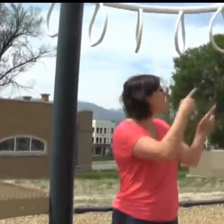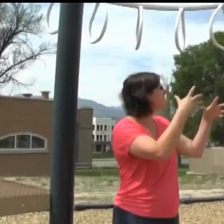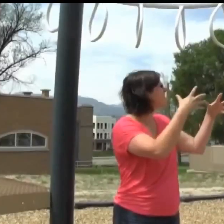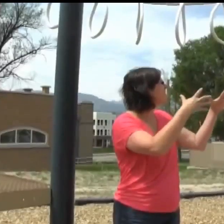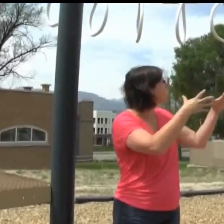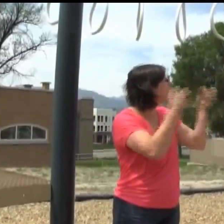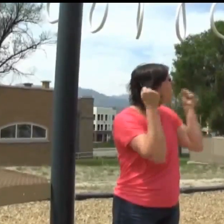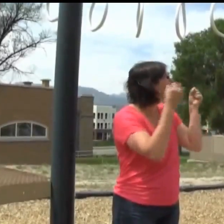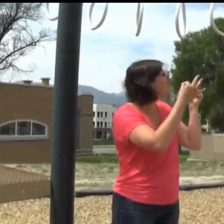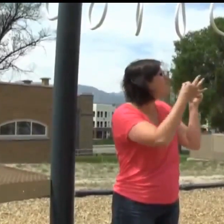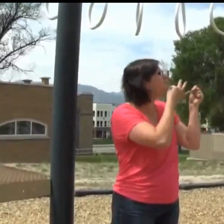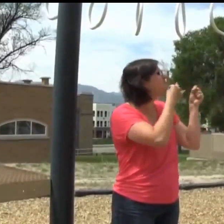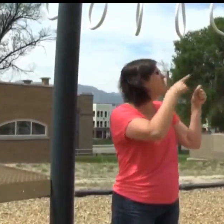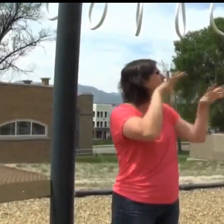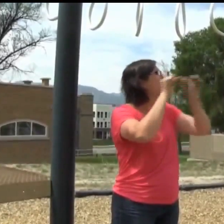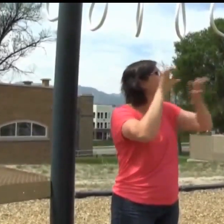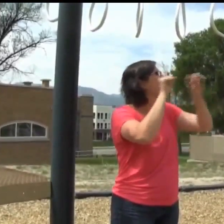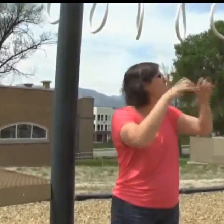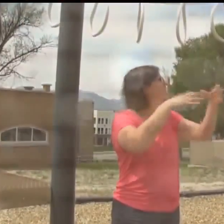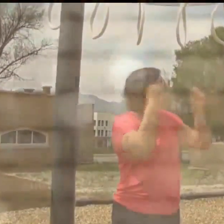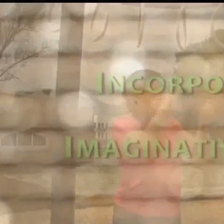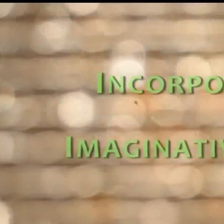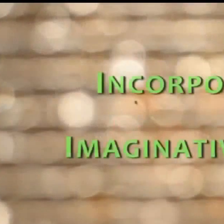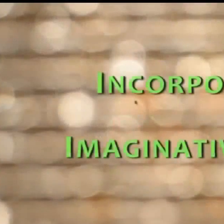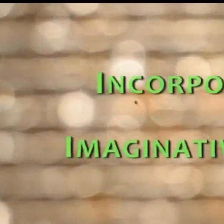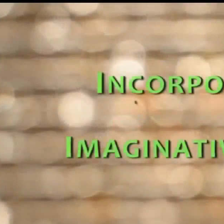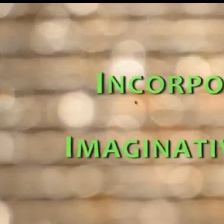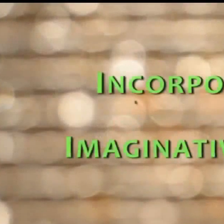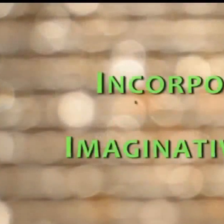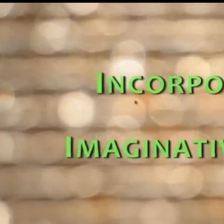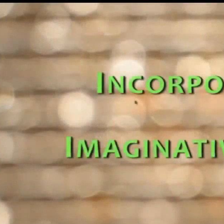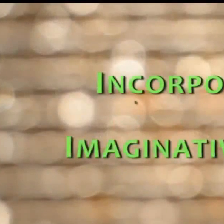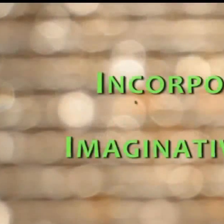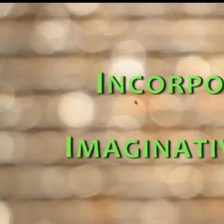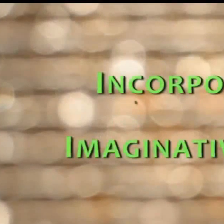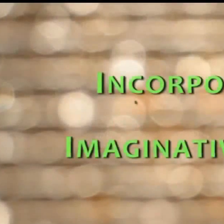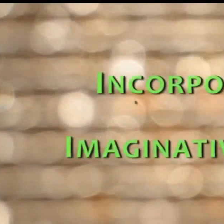Wow, you're quick. You're good at it.